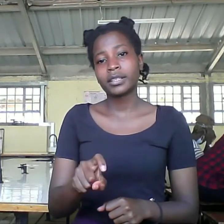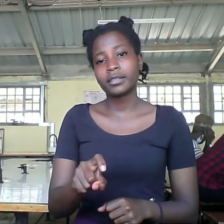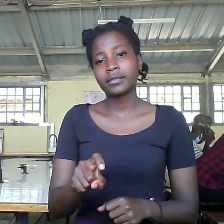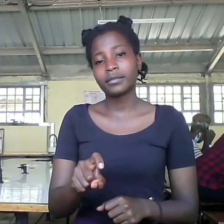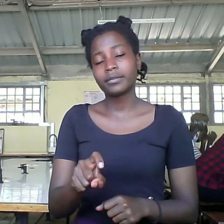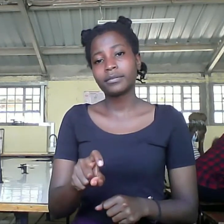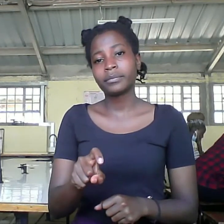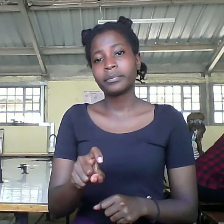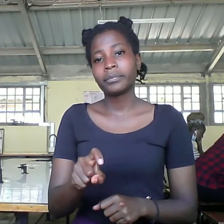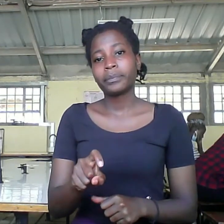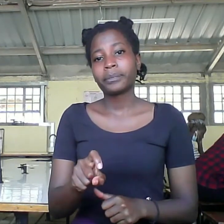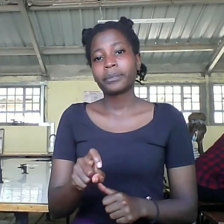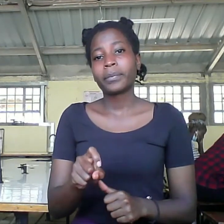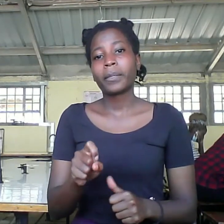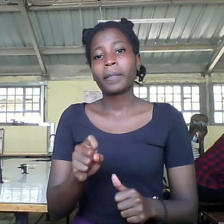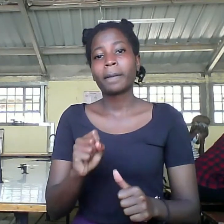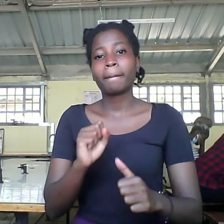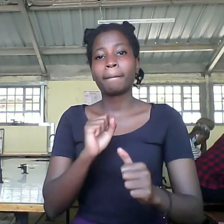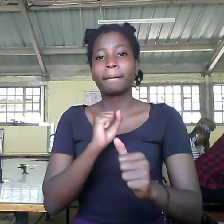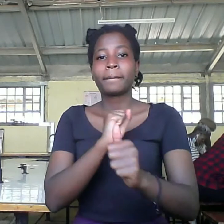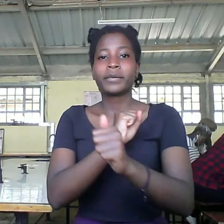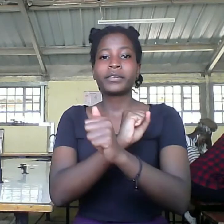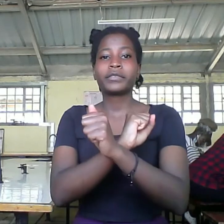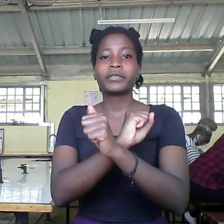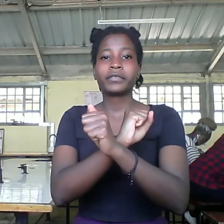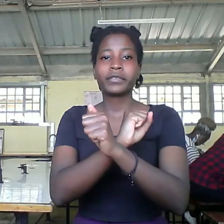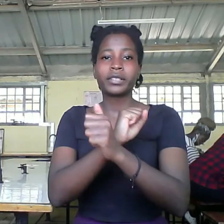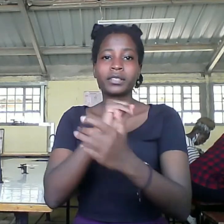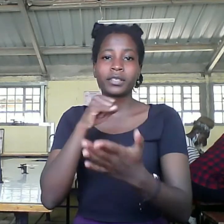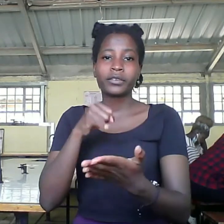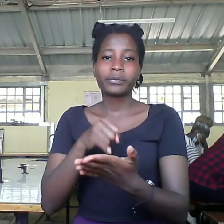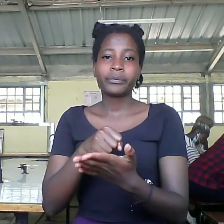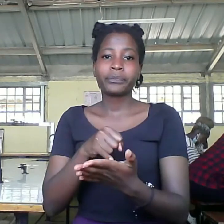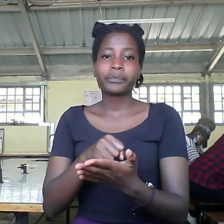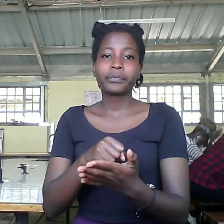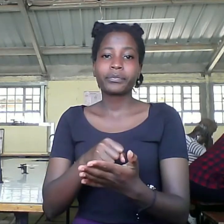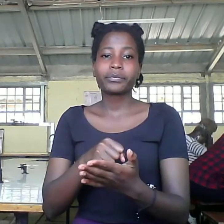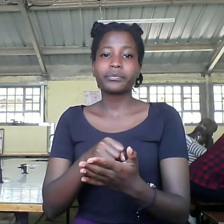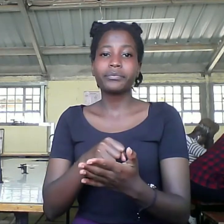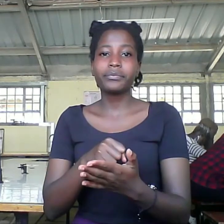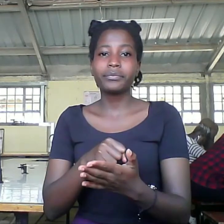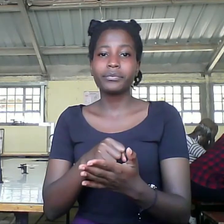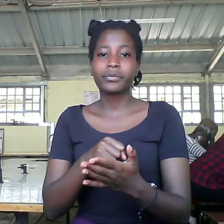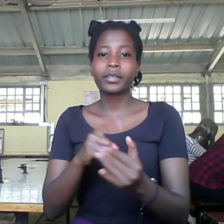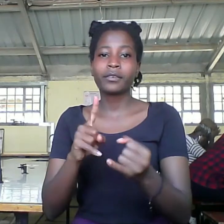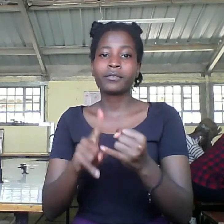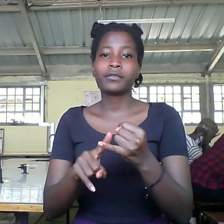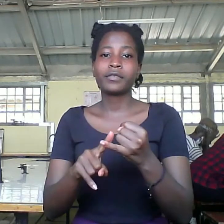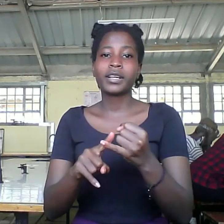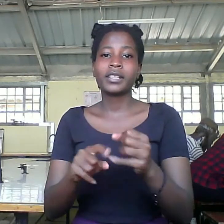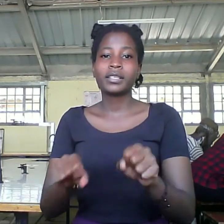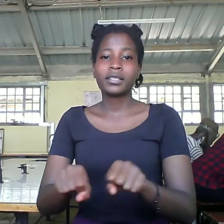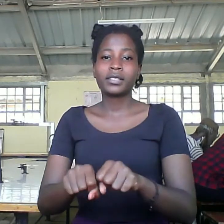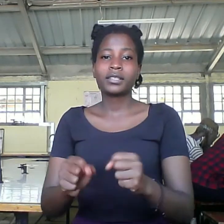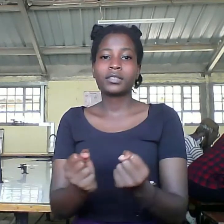Recommended preventive measures include social distancing, wearing masks